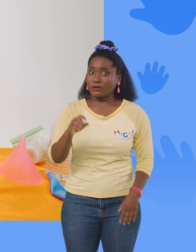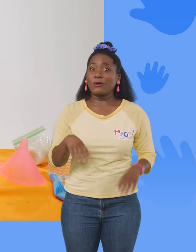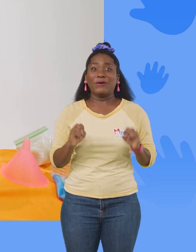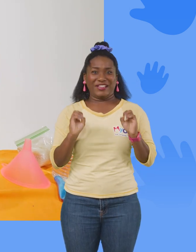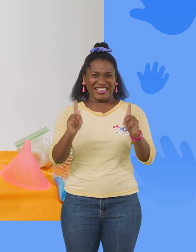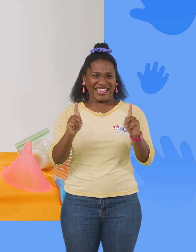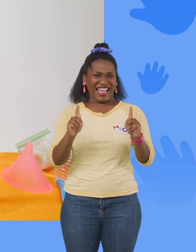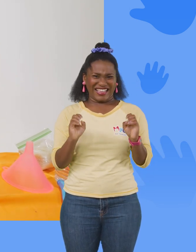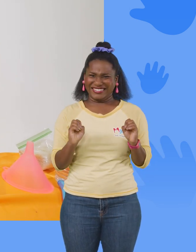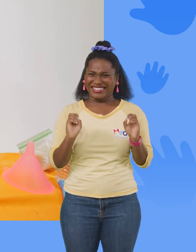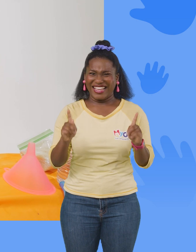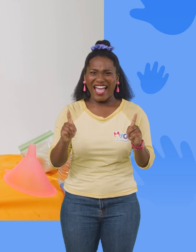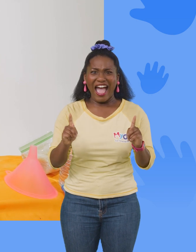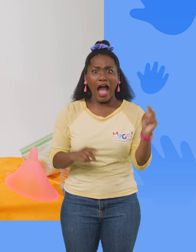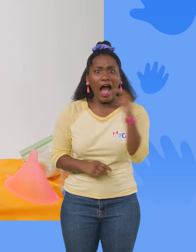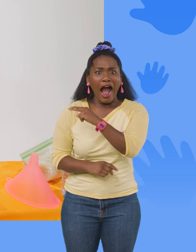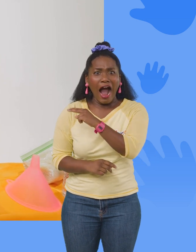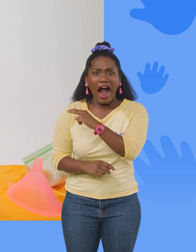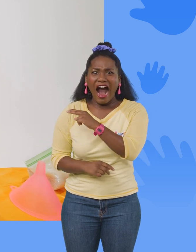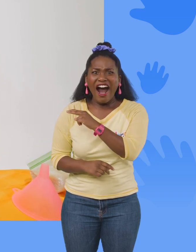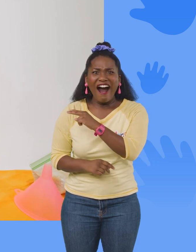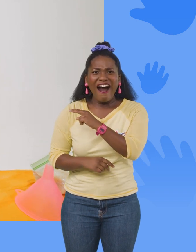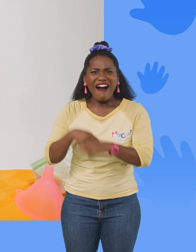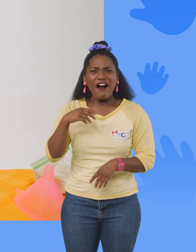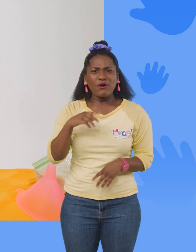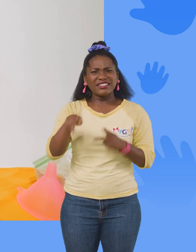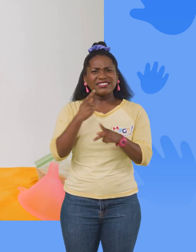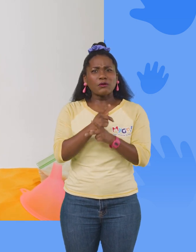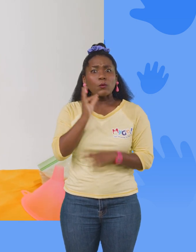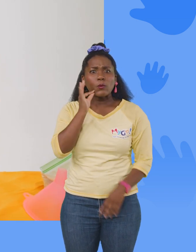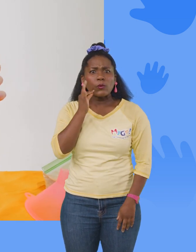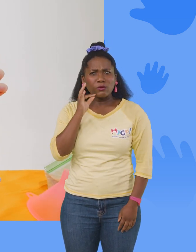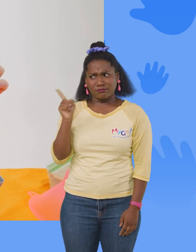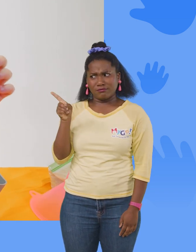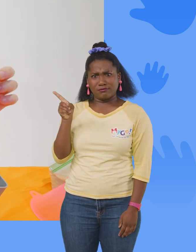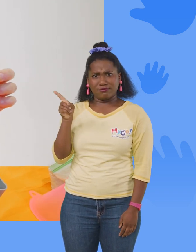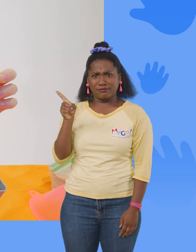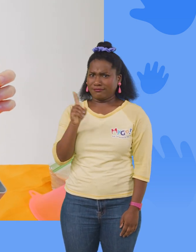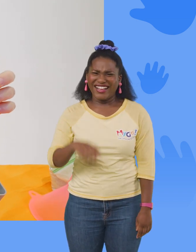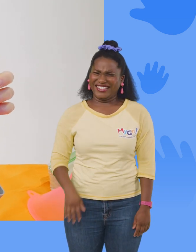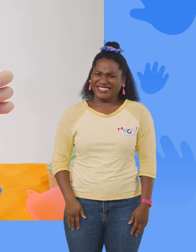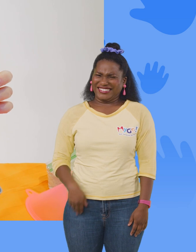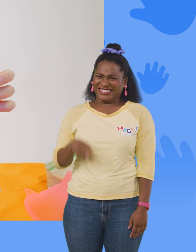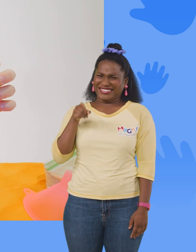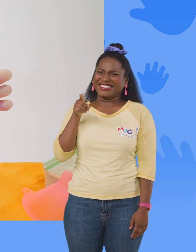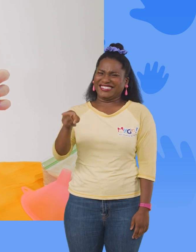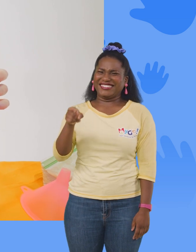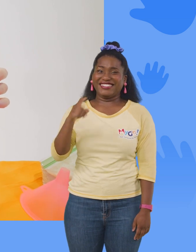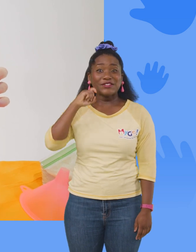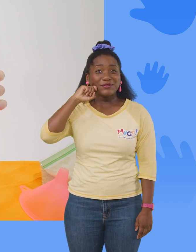all right. Hey, check these out! What kind of fruit are these? Do you know? Yeah! This one is